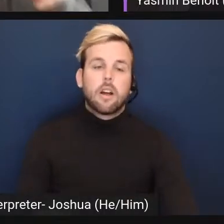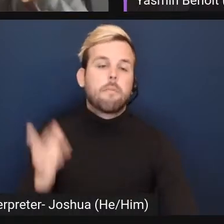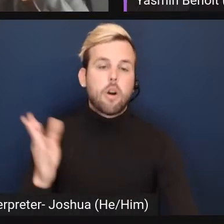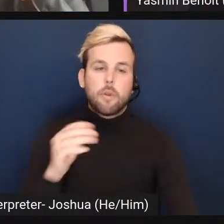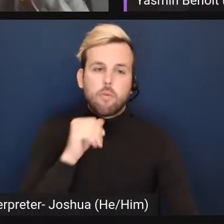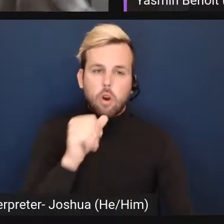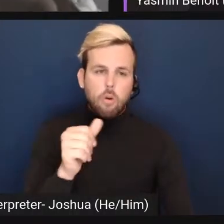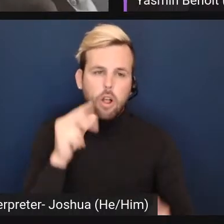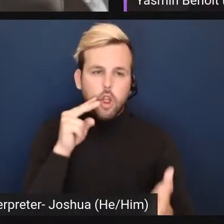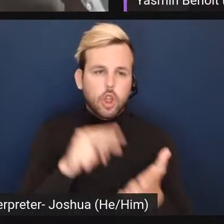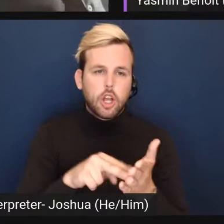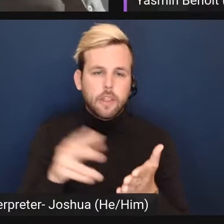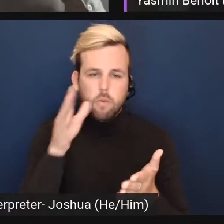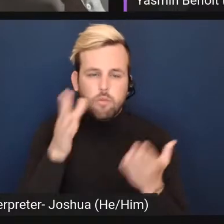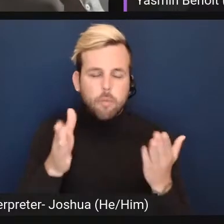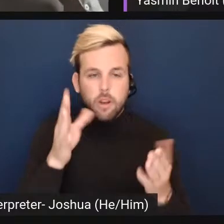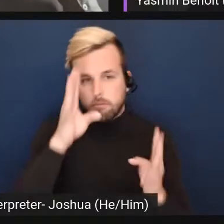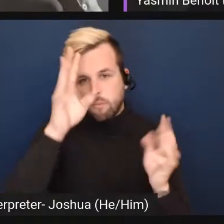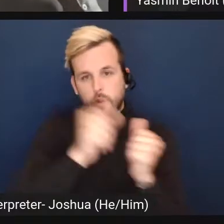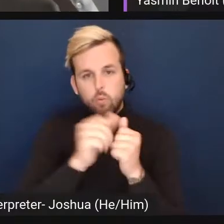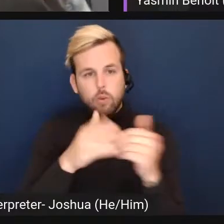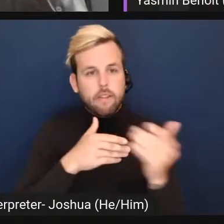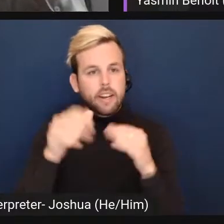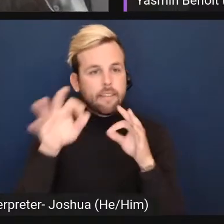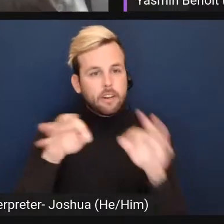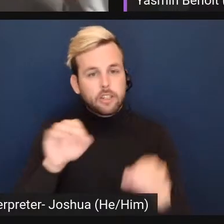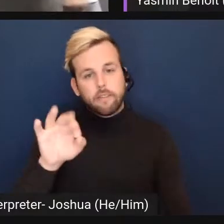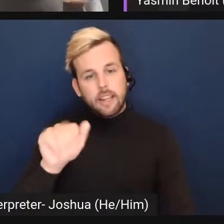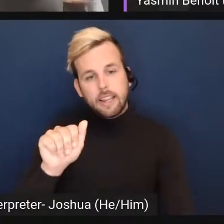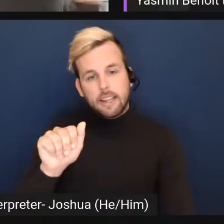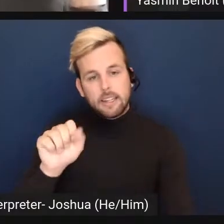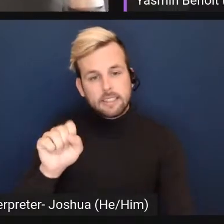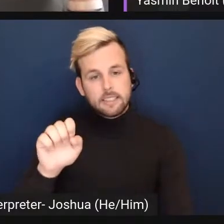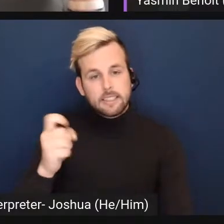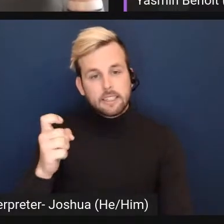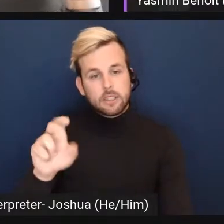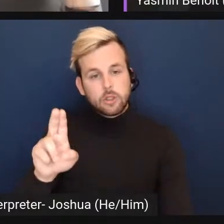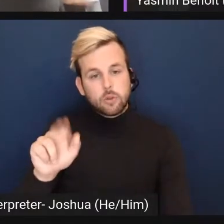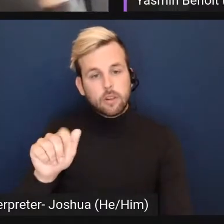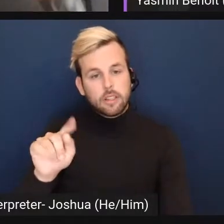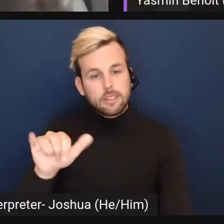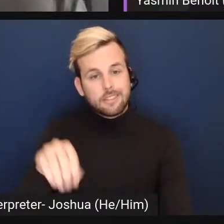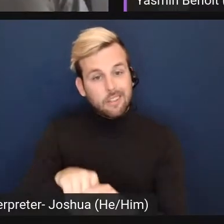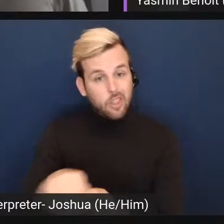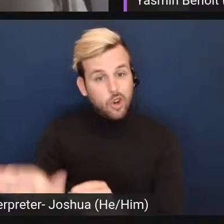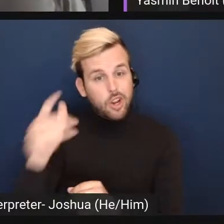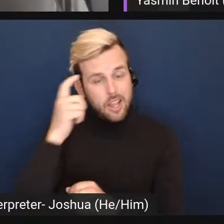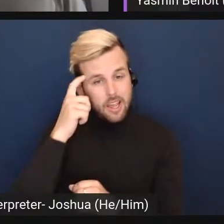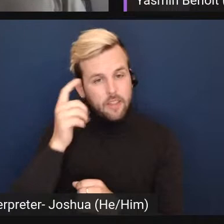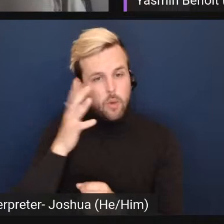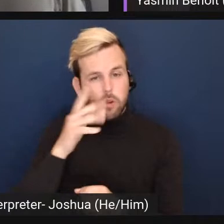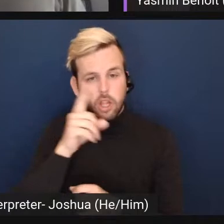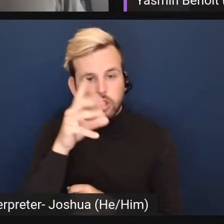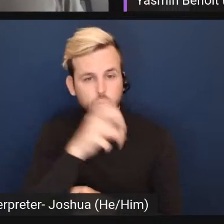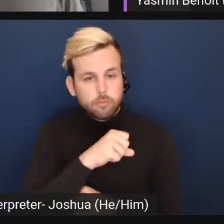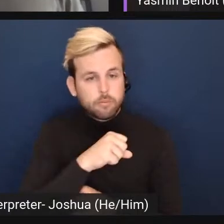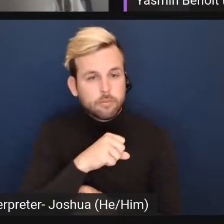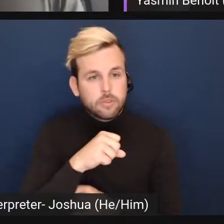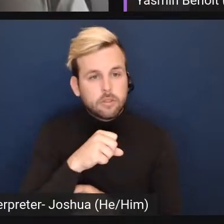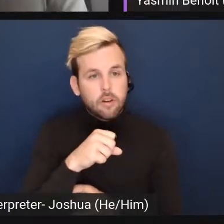going to care to look. They're just going to come up with whatever definition of asexuality is in their head, and they're going to assume that that's,